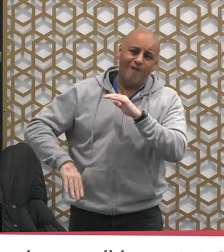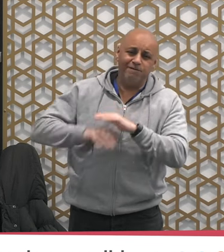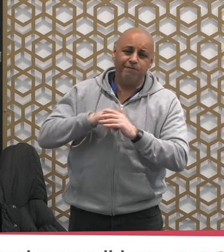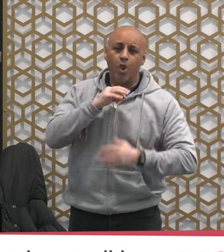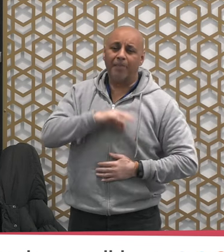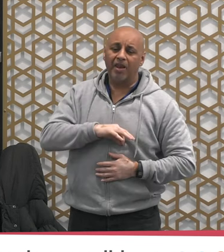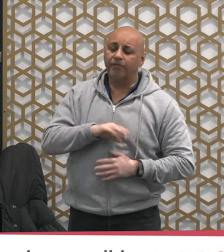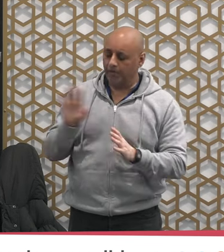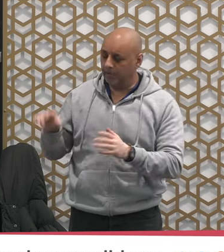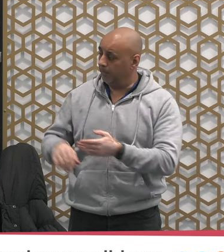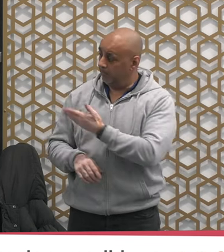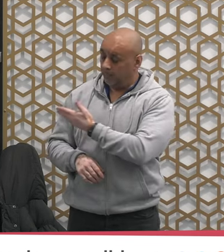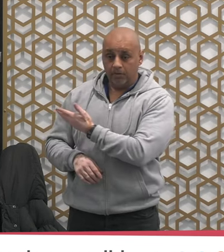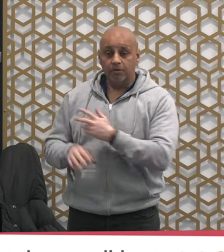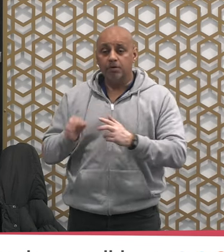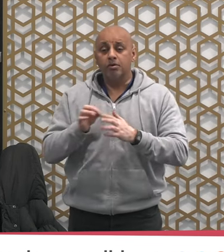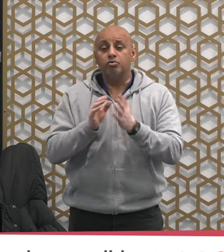to the month of Ramadan and they used to